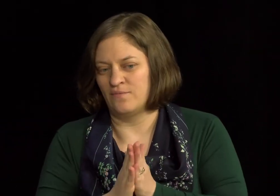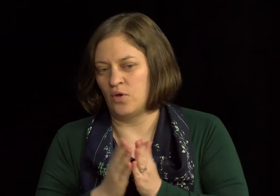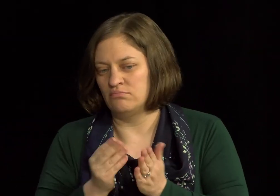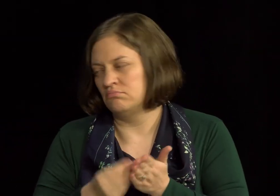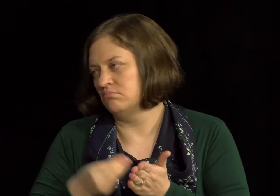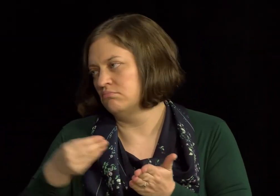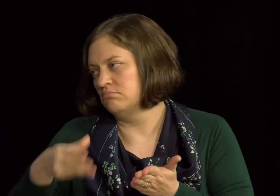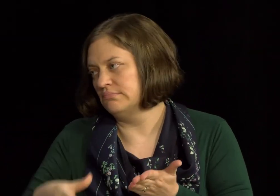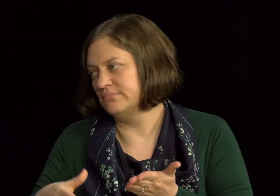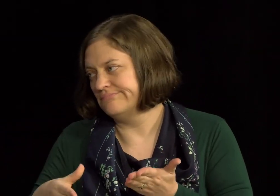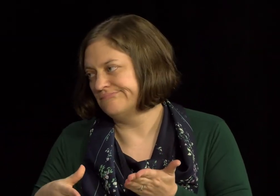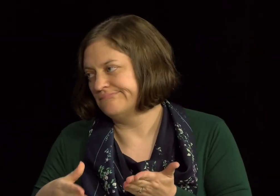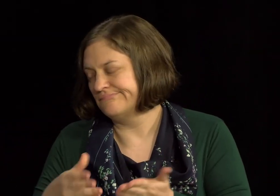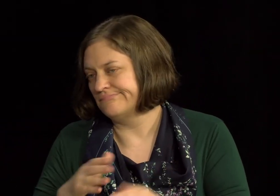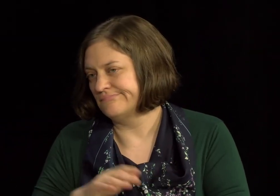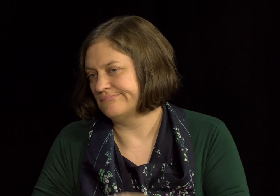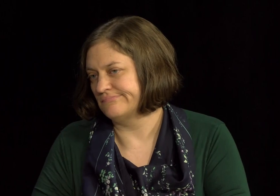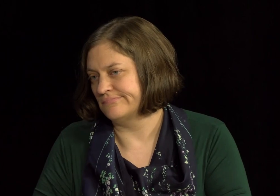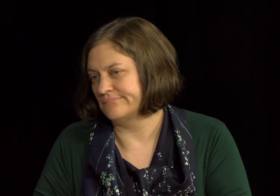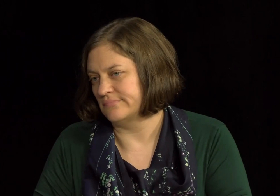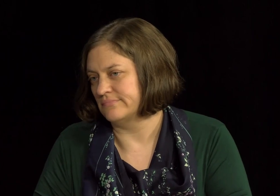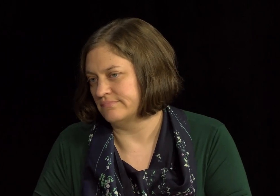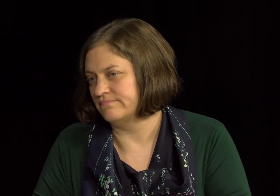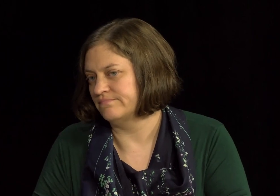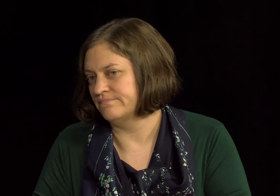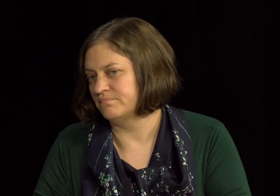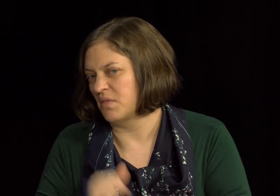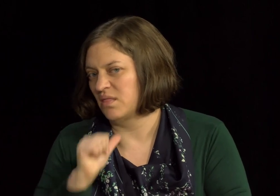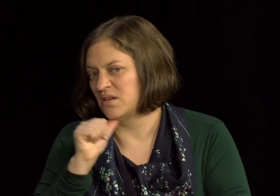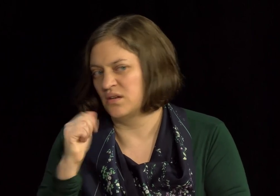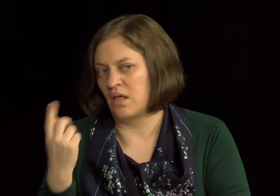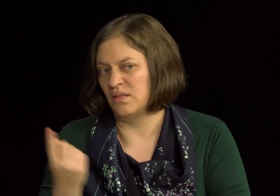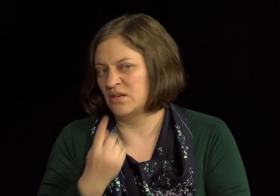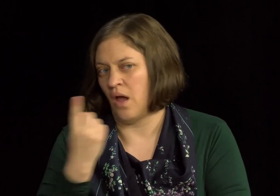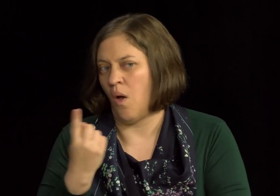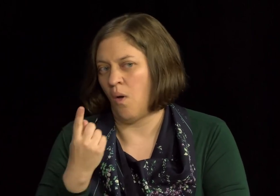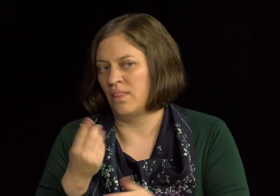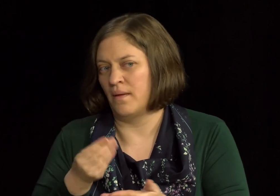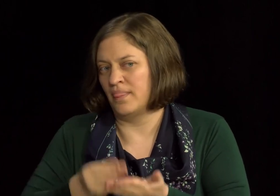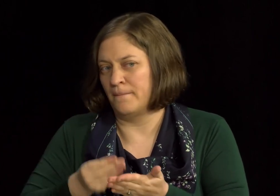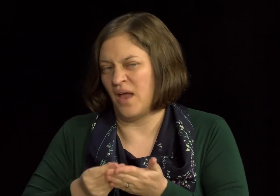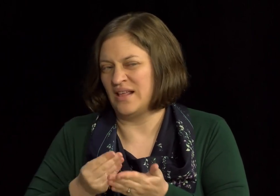um, the things that they're asking for are, are costly, so that may be part of the hesitation, um,